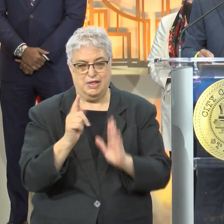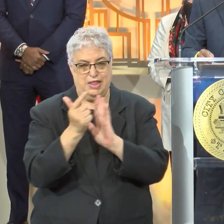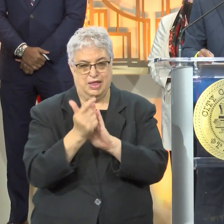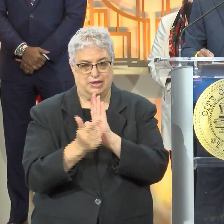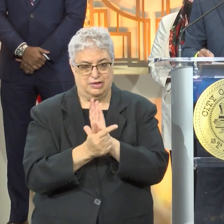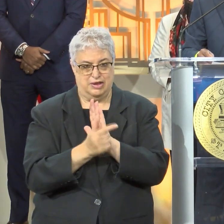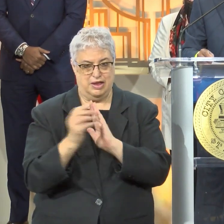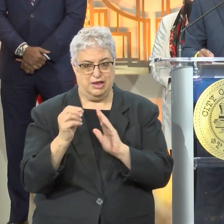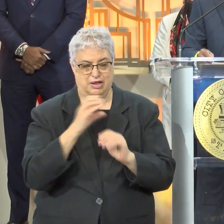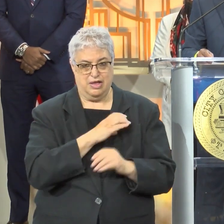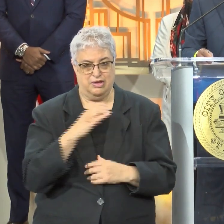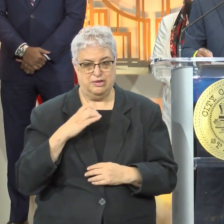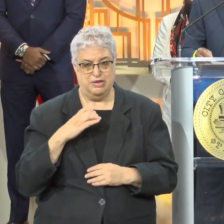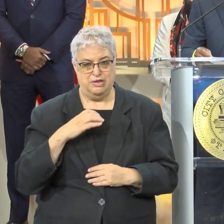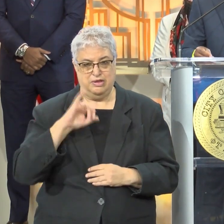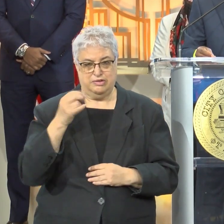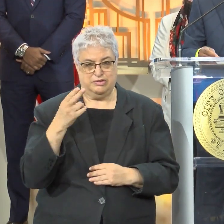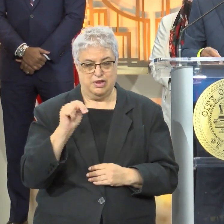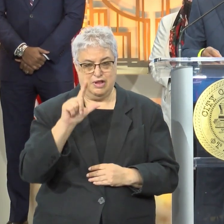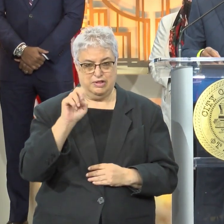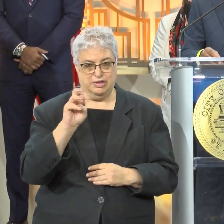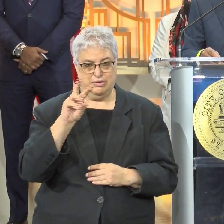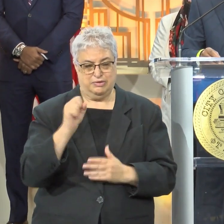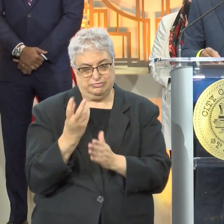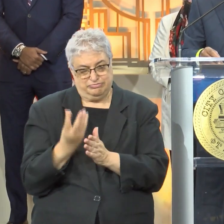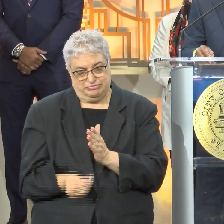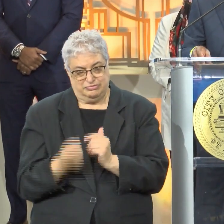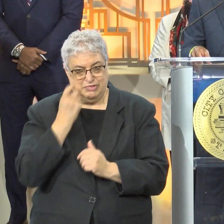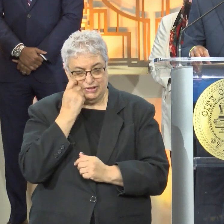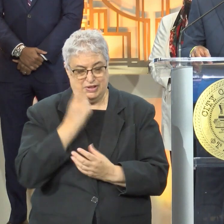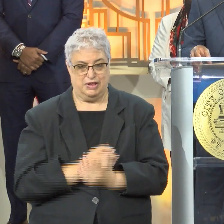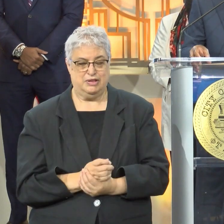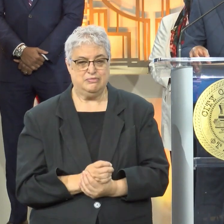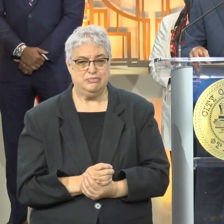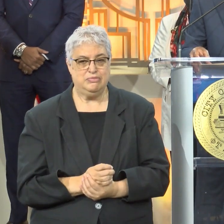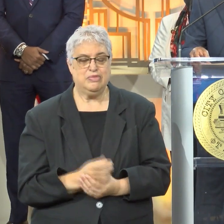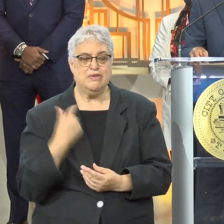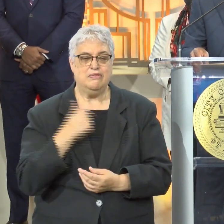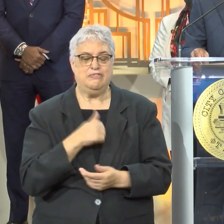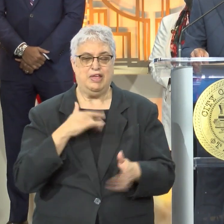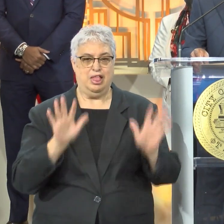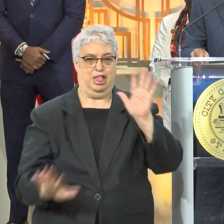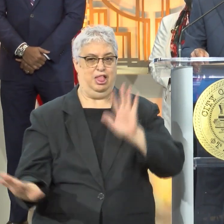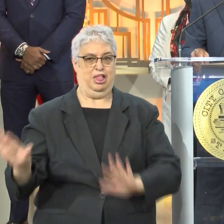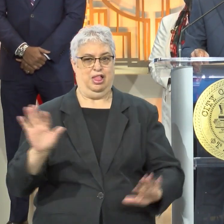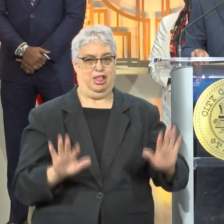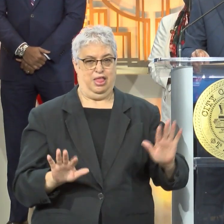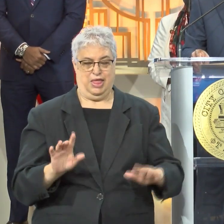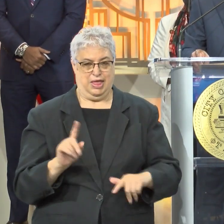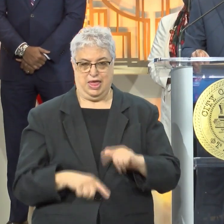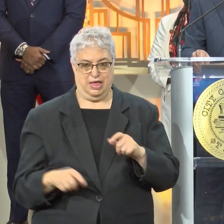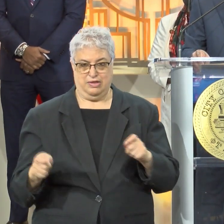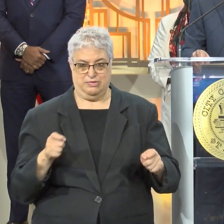and Congressman John Lewis, who passed away recently. We may feel helpless at times because we can't